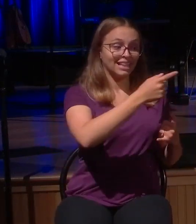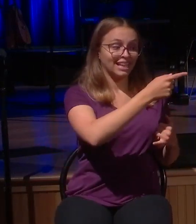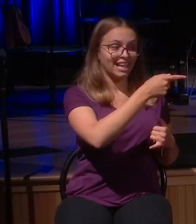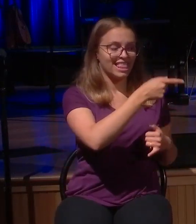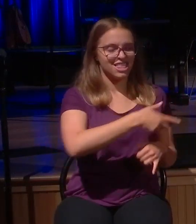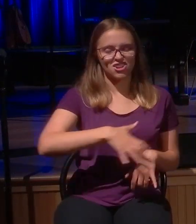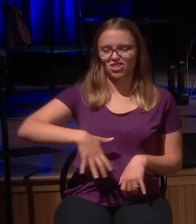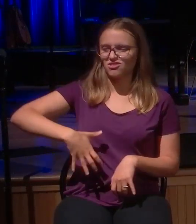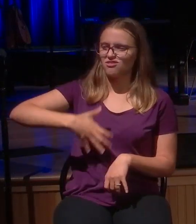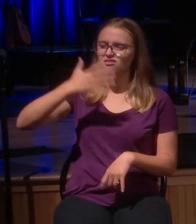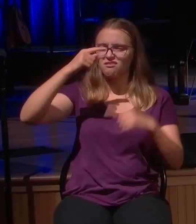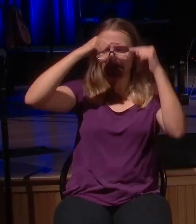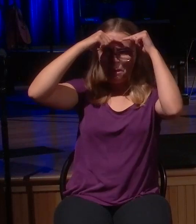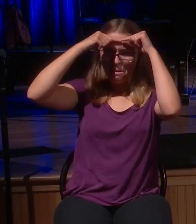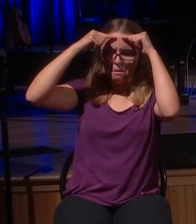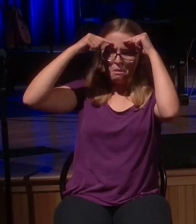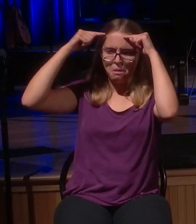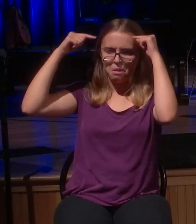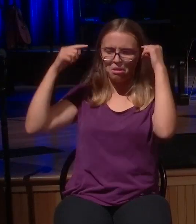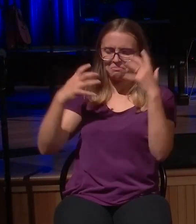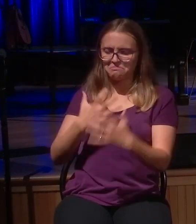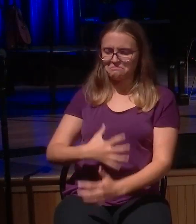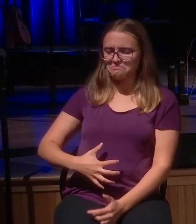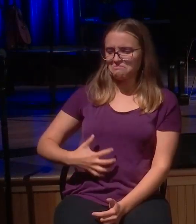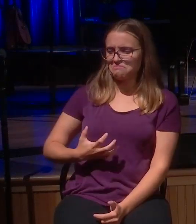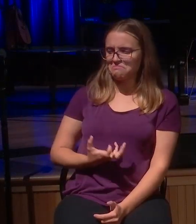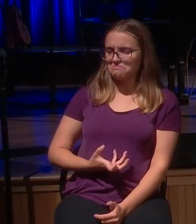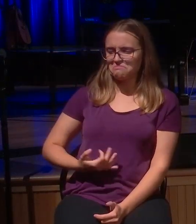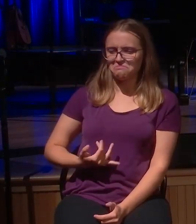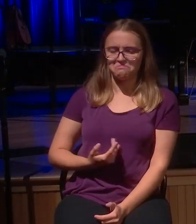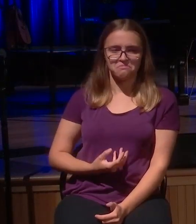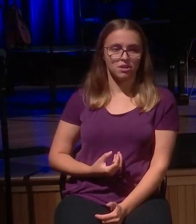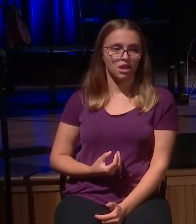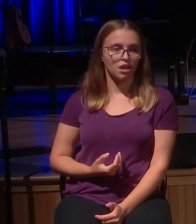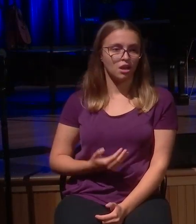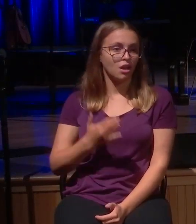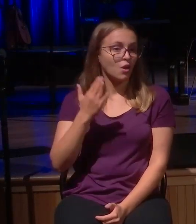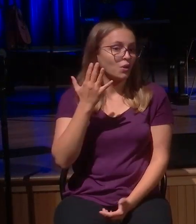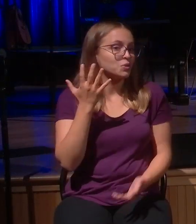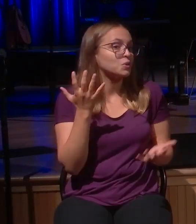they begin to grumble, grumble, grumble, grumble. And what is their grumble? Here it is, verse 2.